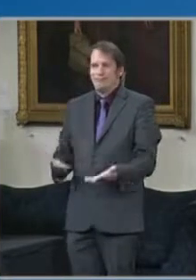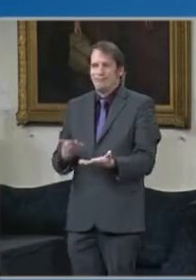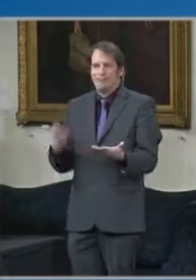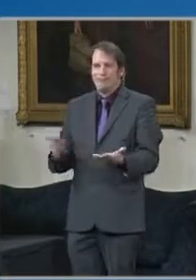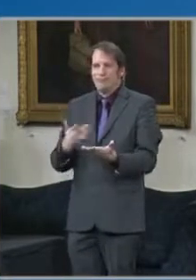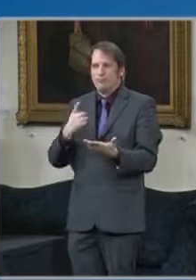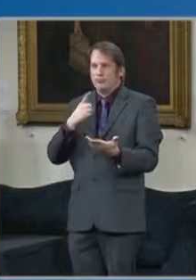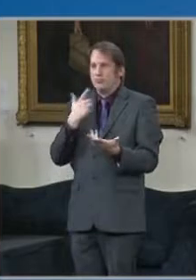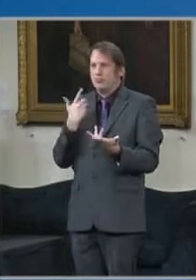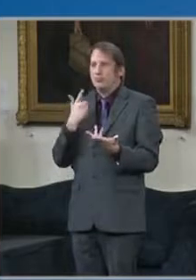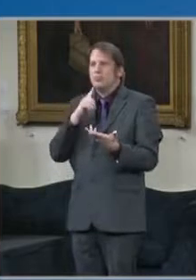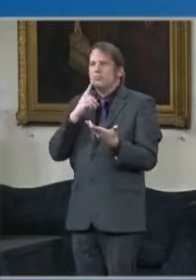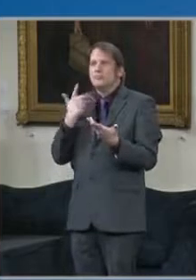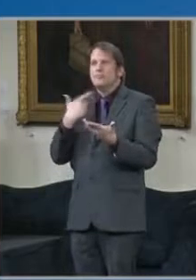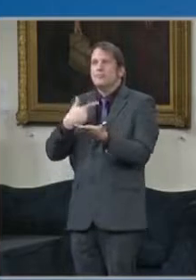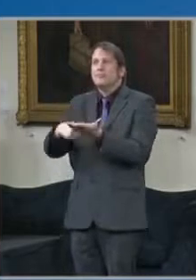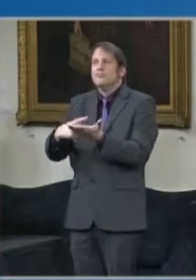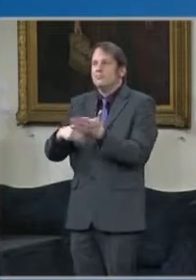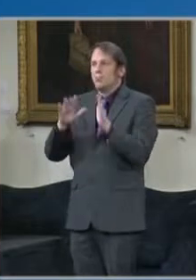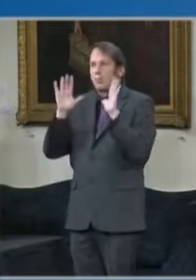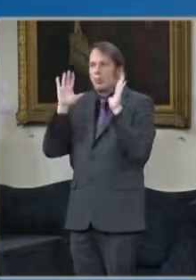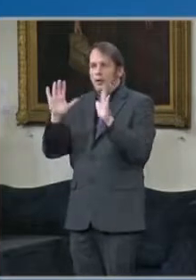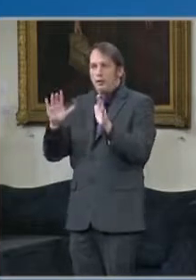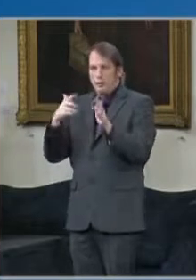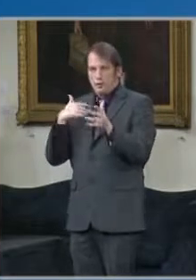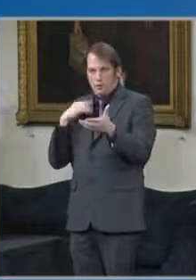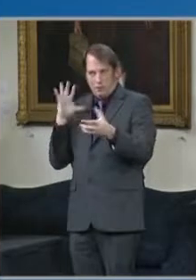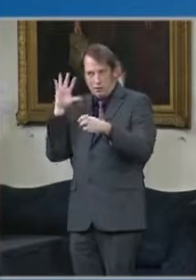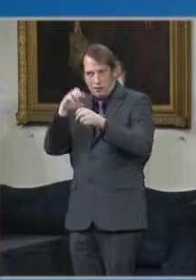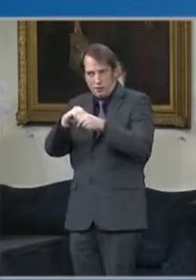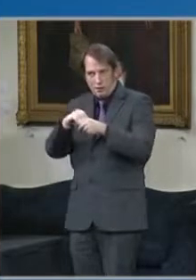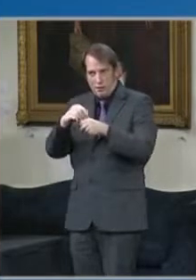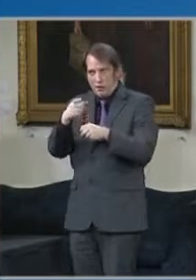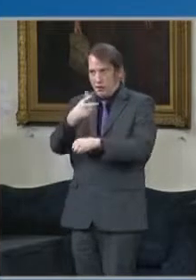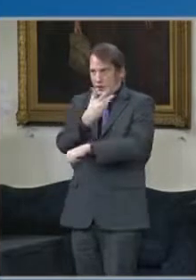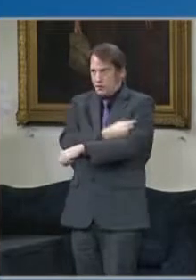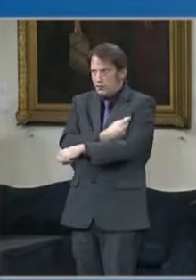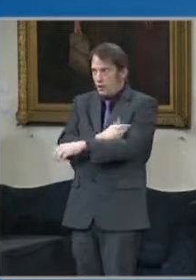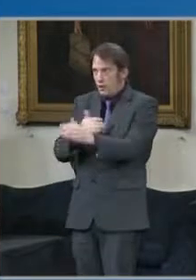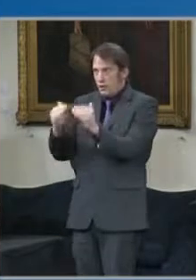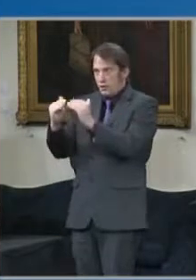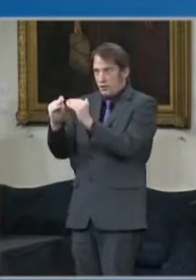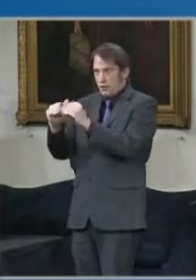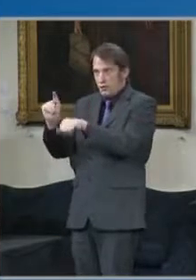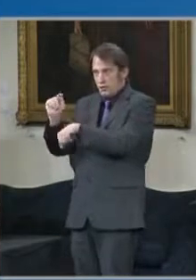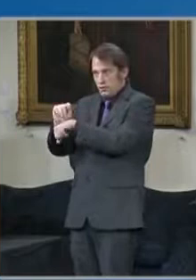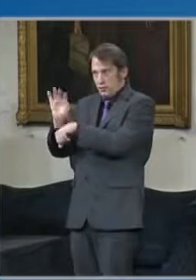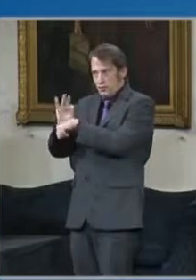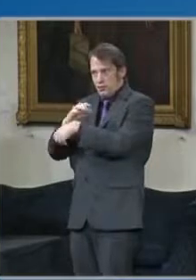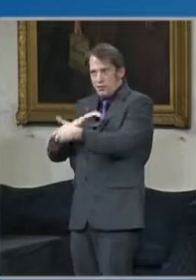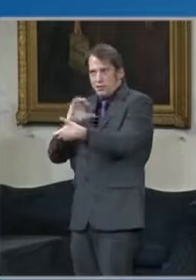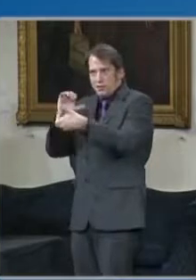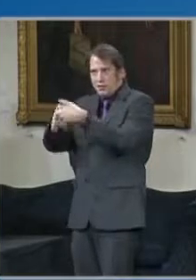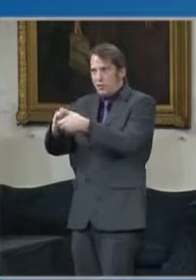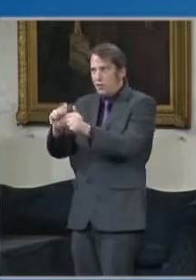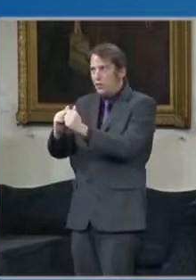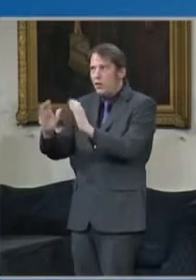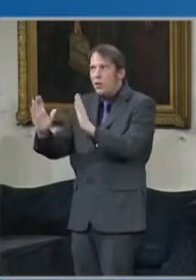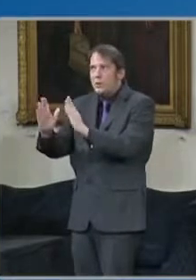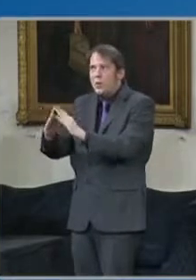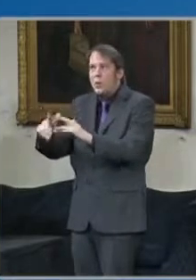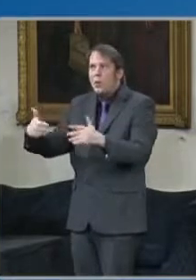working with the vaccine equity task force and the community. And we are pleased to work with the Maryland health